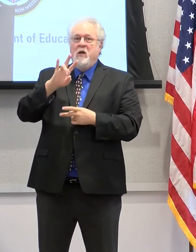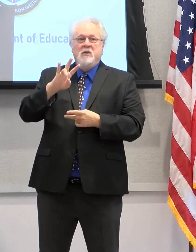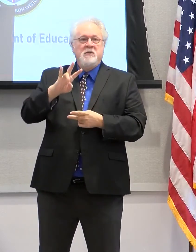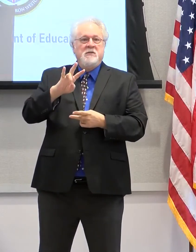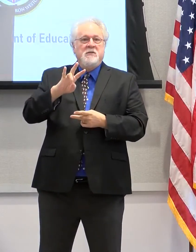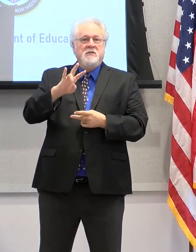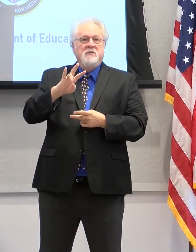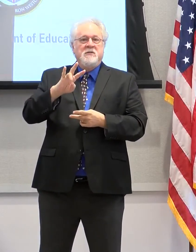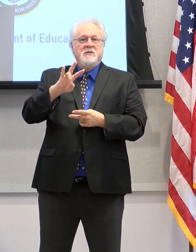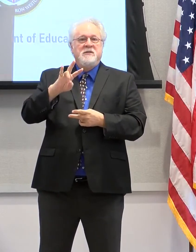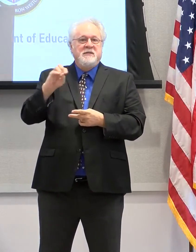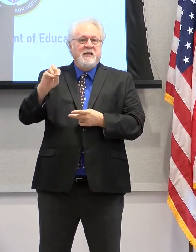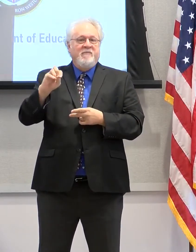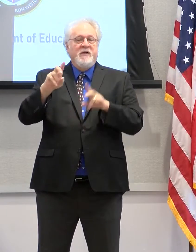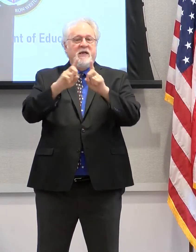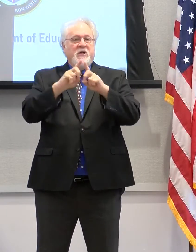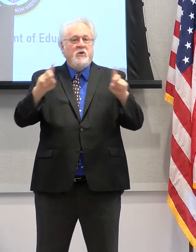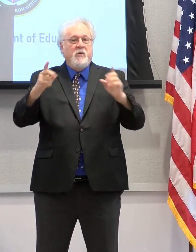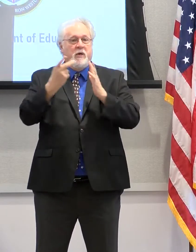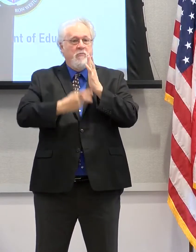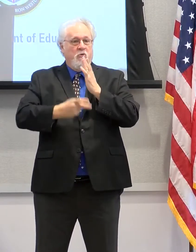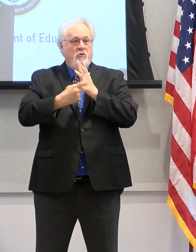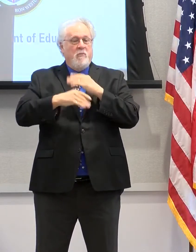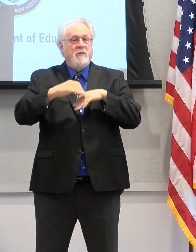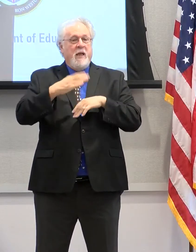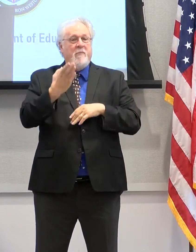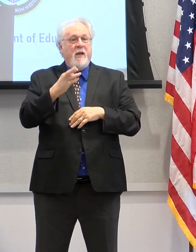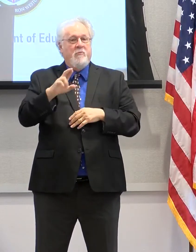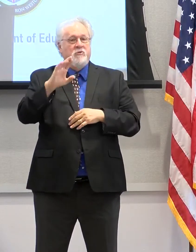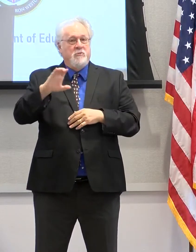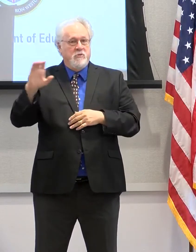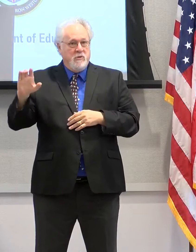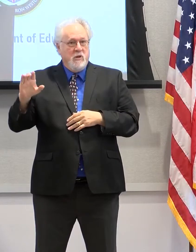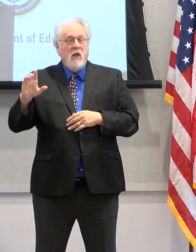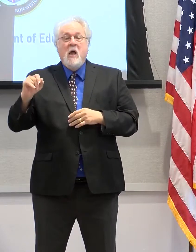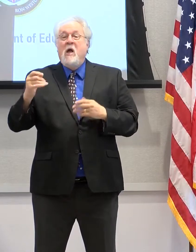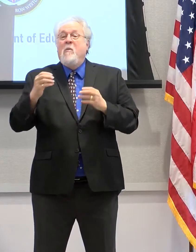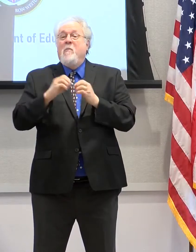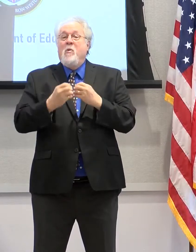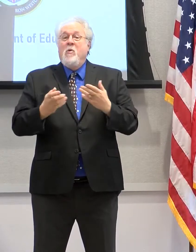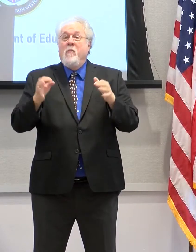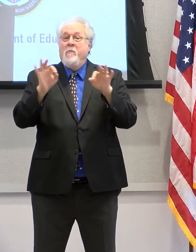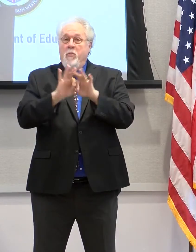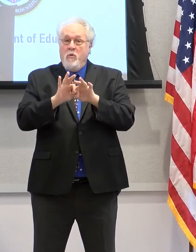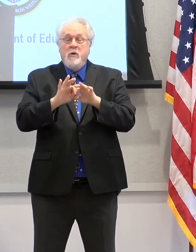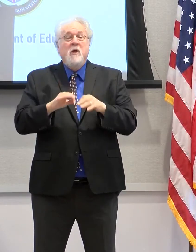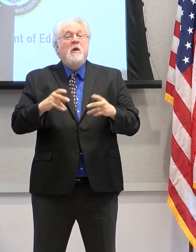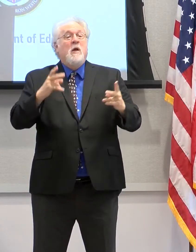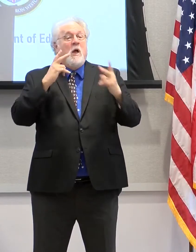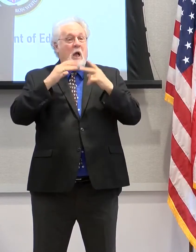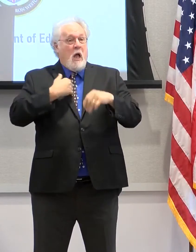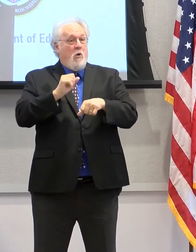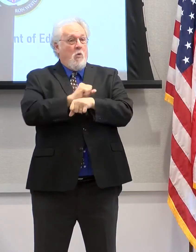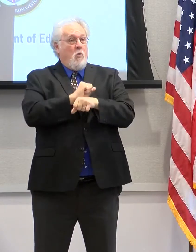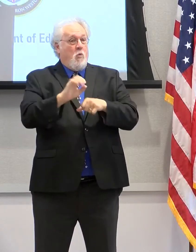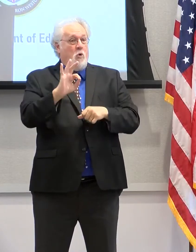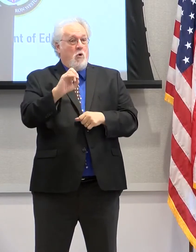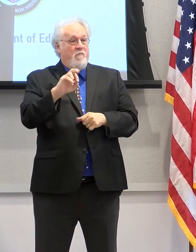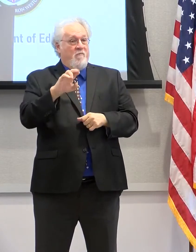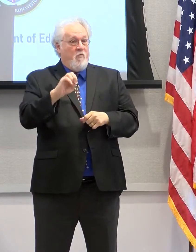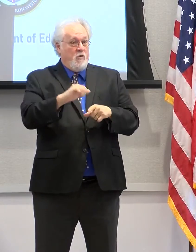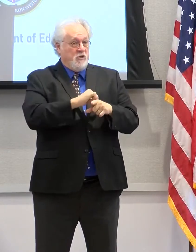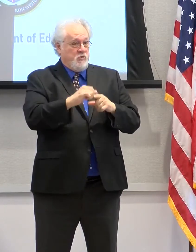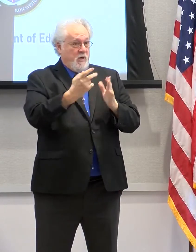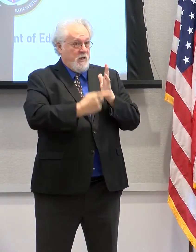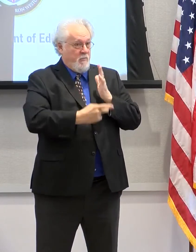-degree program that Badgeron Community College had to offer, but more importantly, got to witness some of our workforce training program. Because